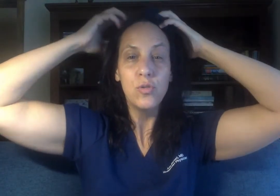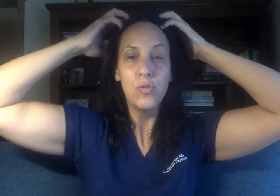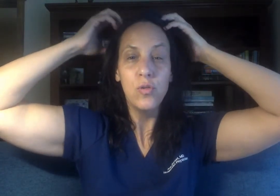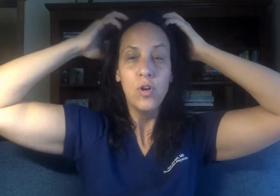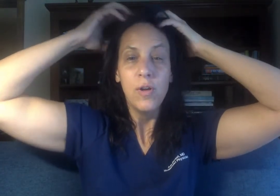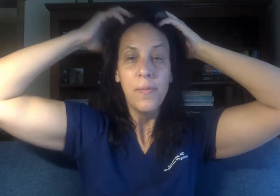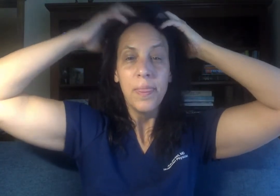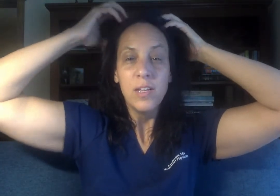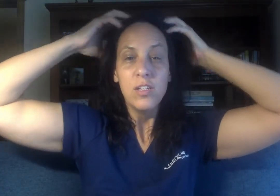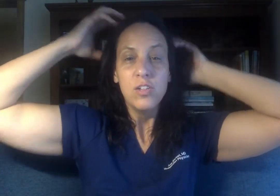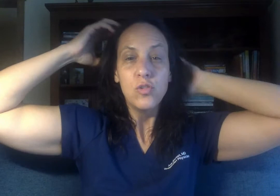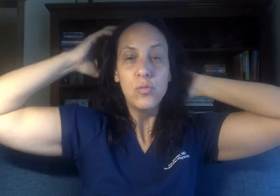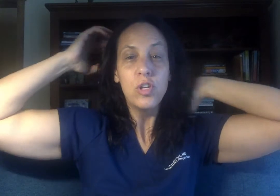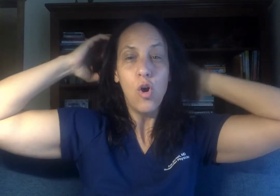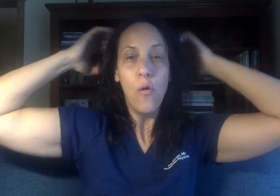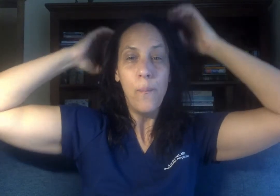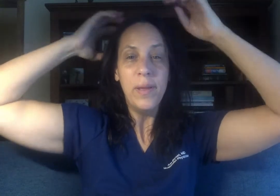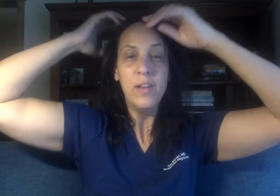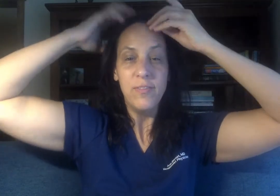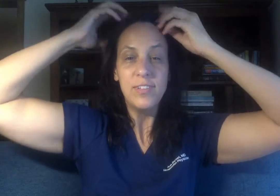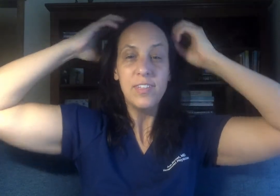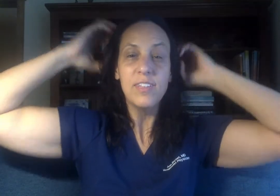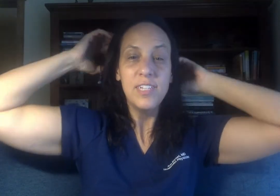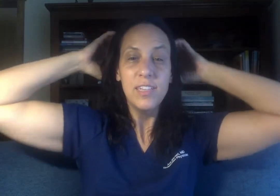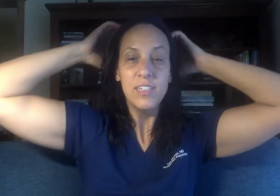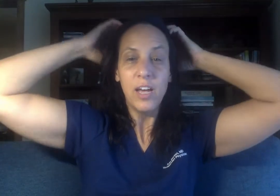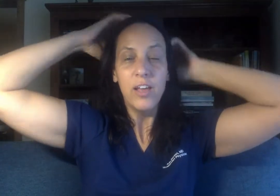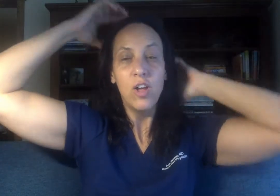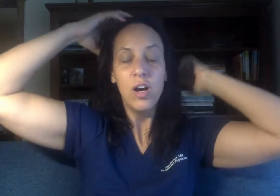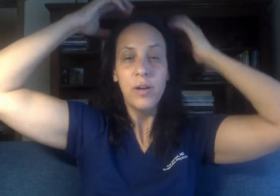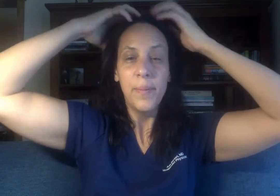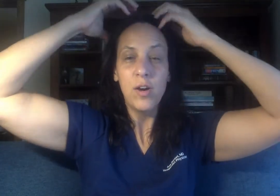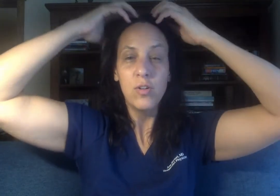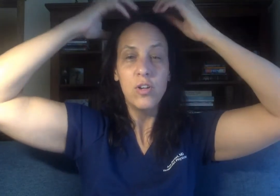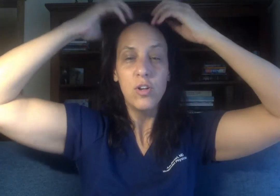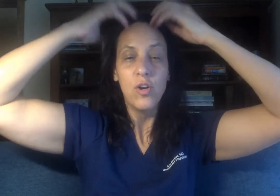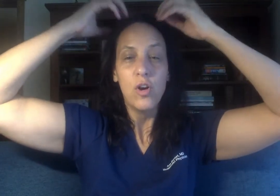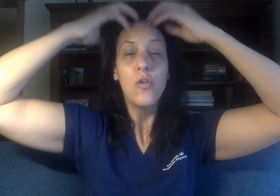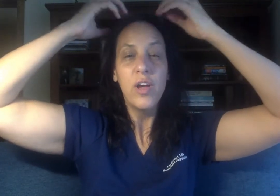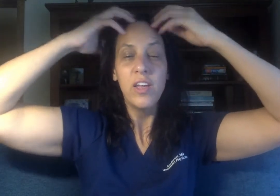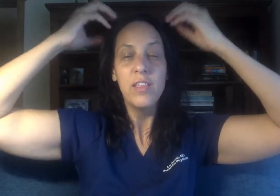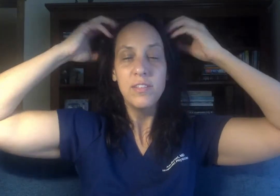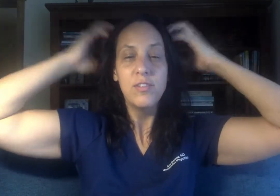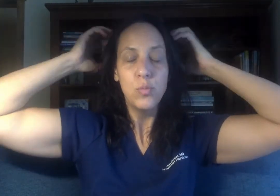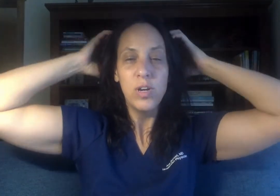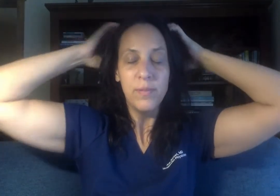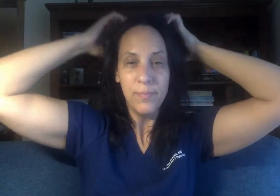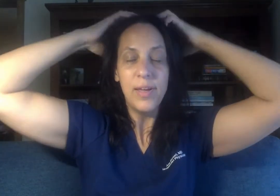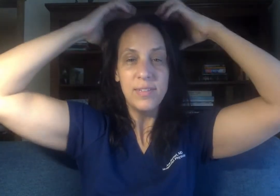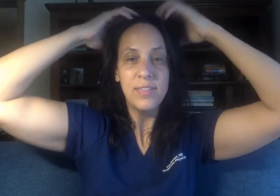to really open and facilitate the dialogue about okay this is what medicine